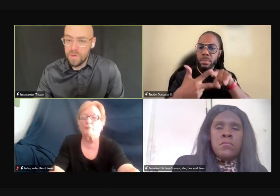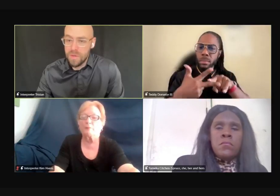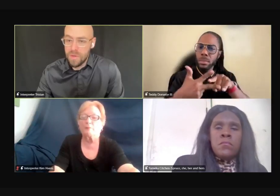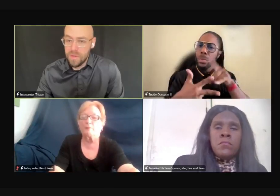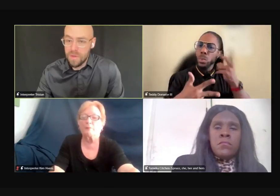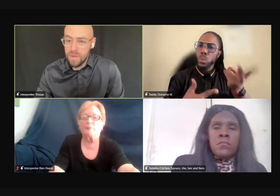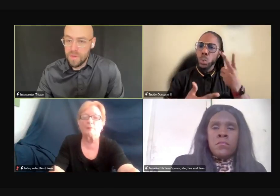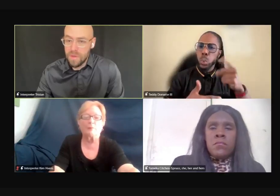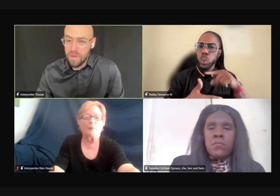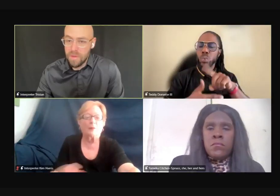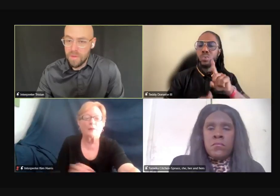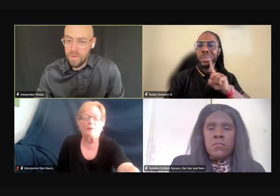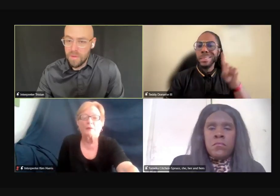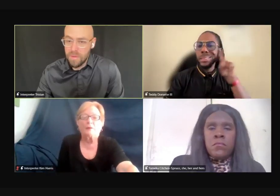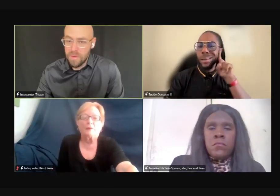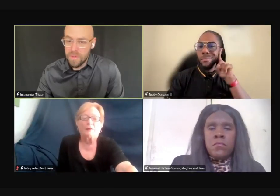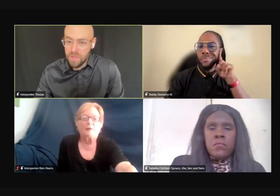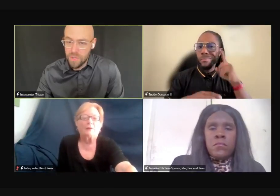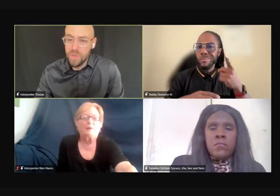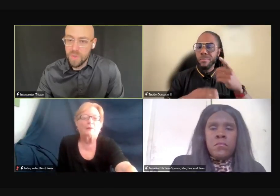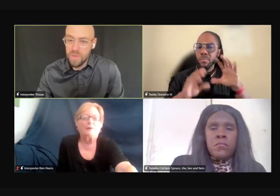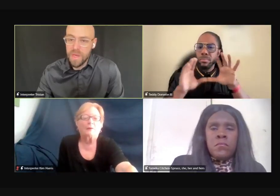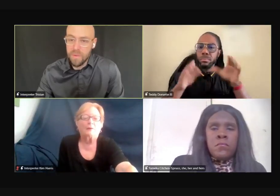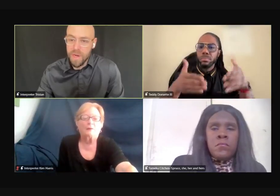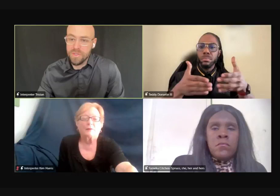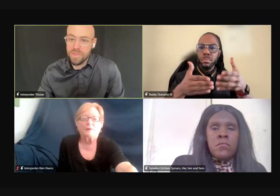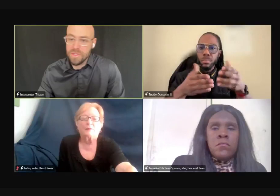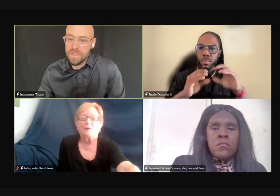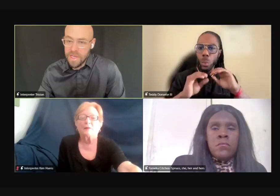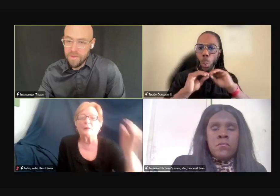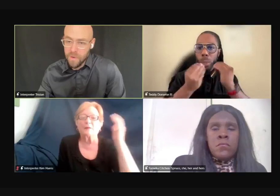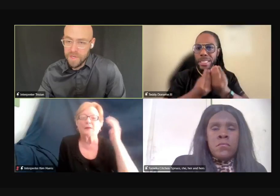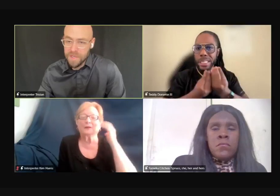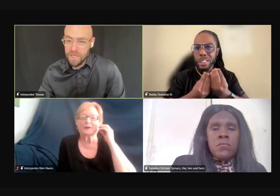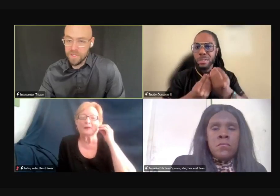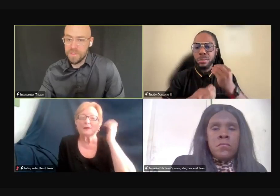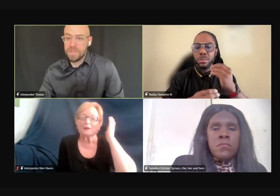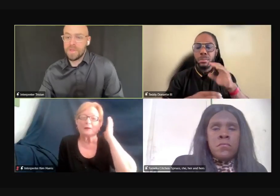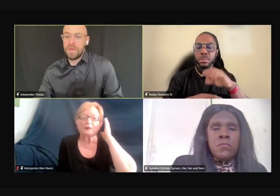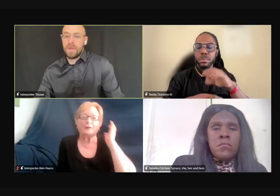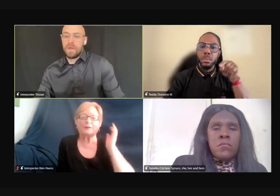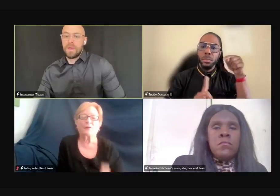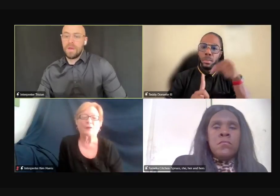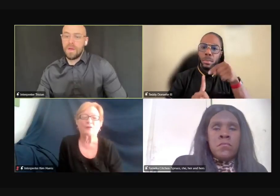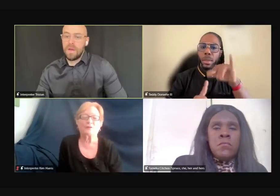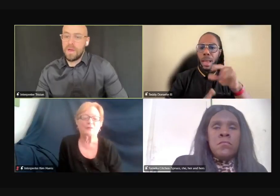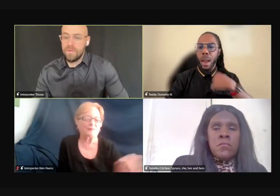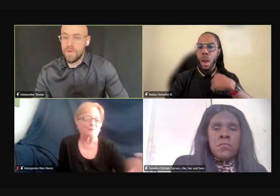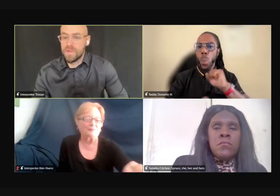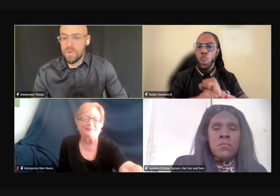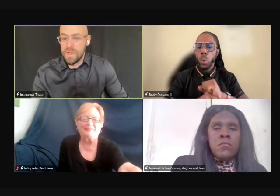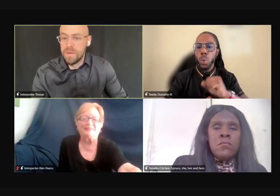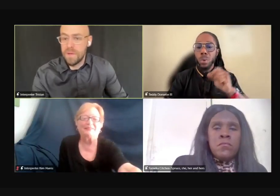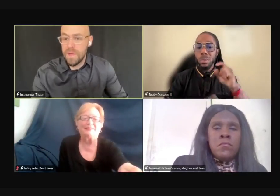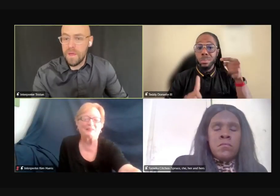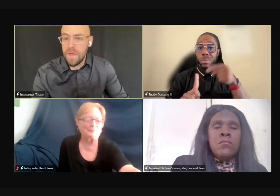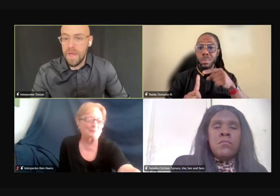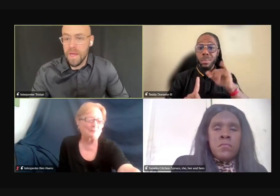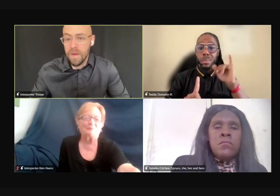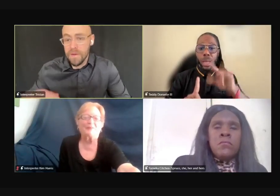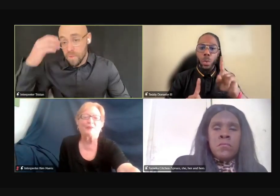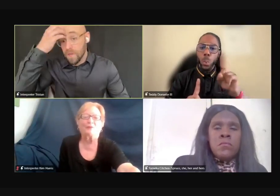that were actually Deaf organizations of those three.